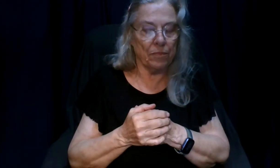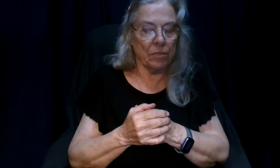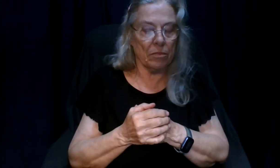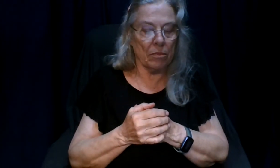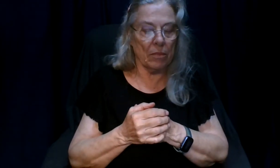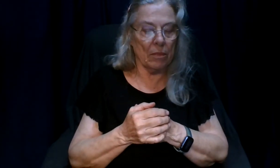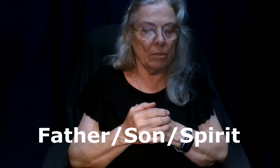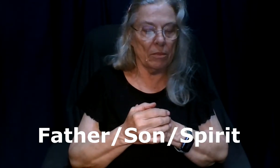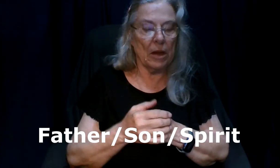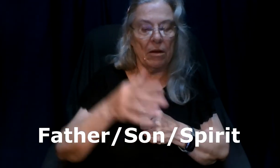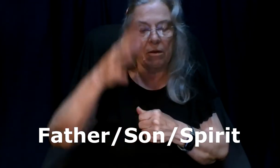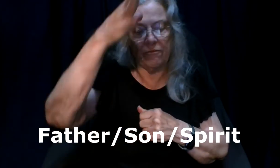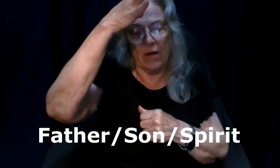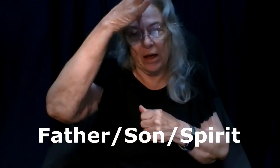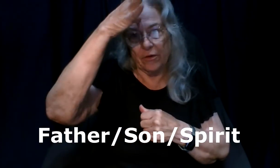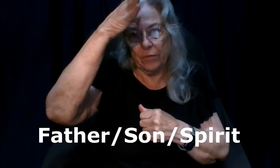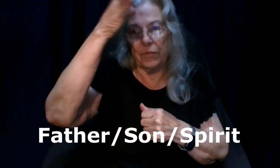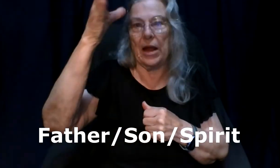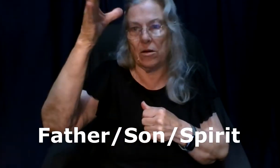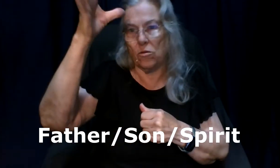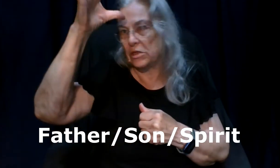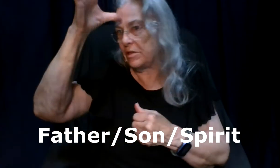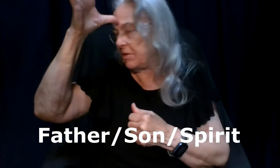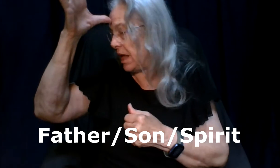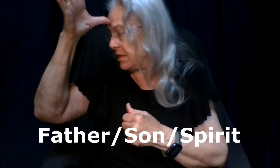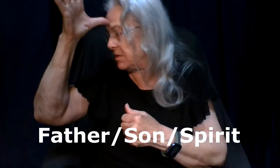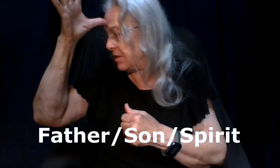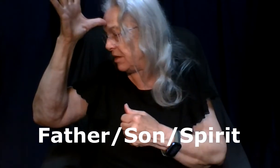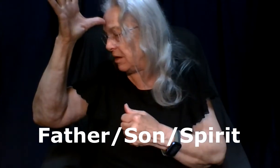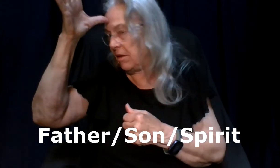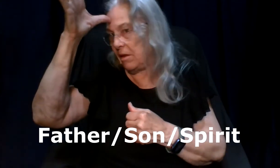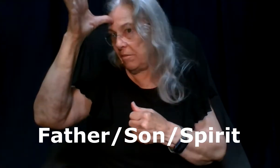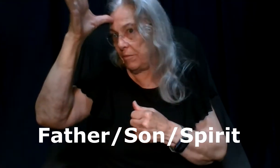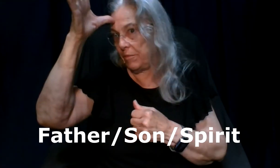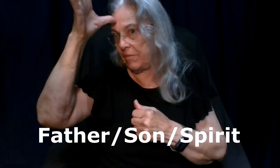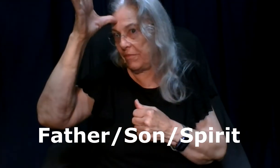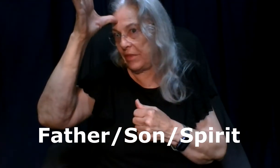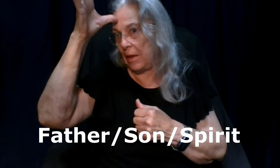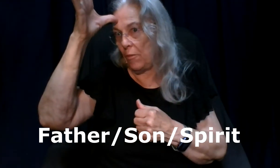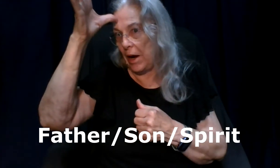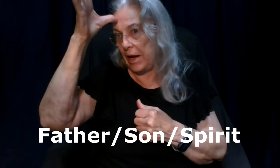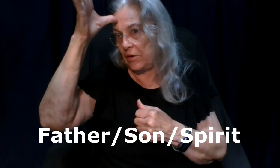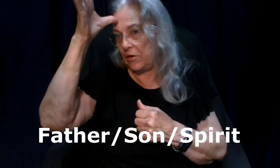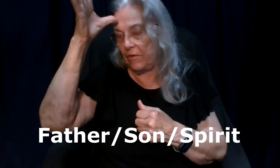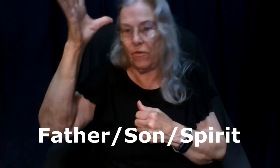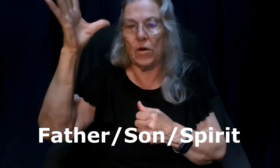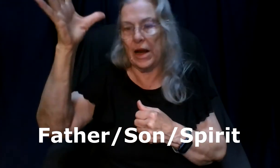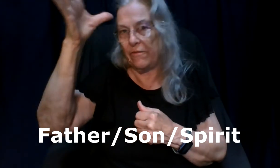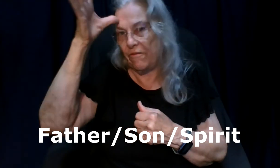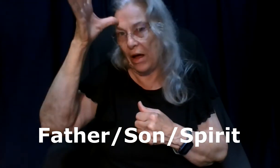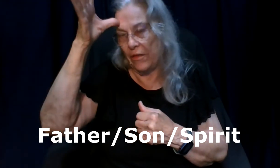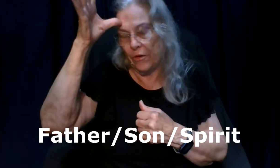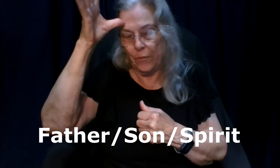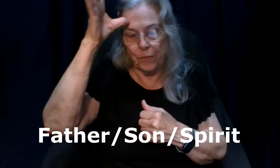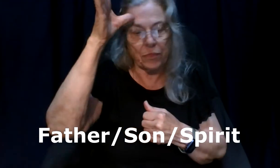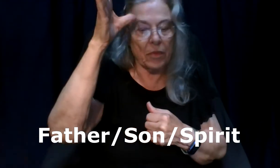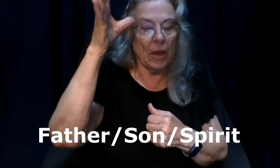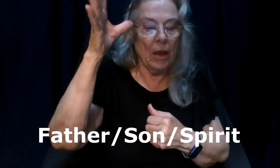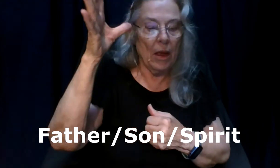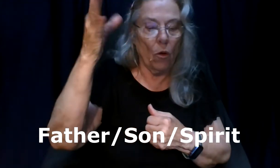um father and of course that's the thumb right into the forehead father father